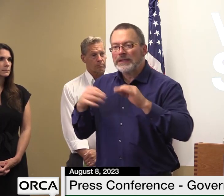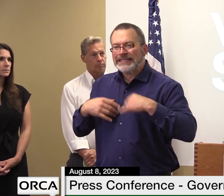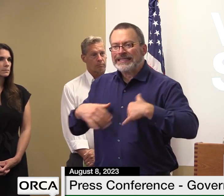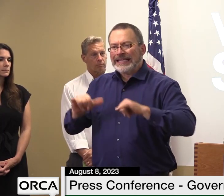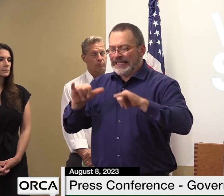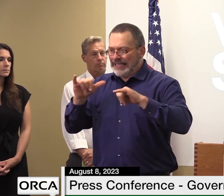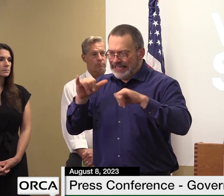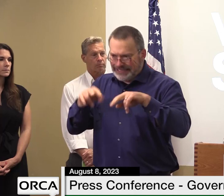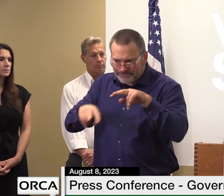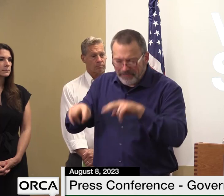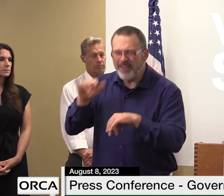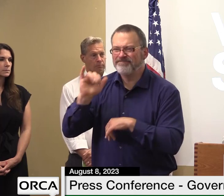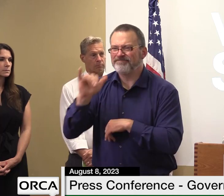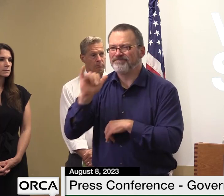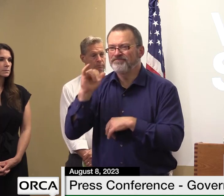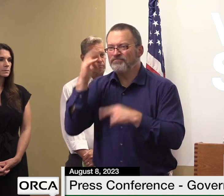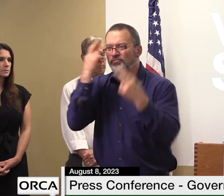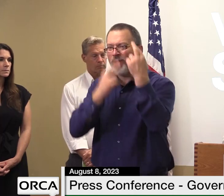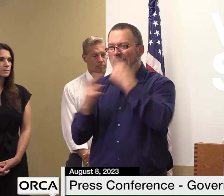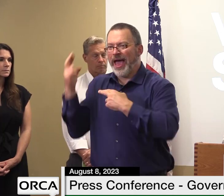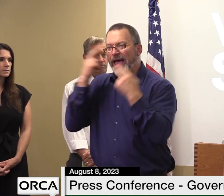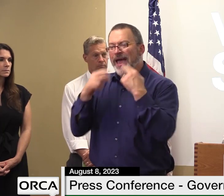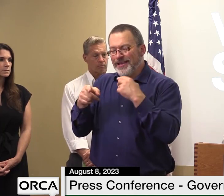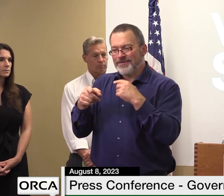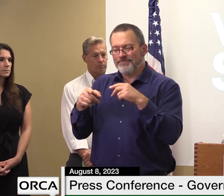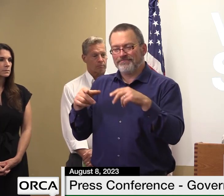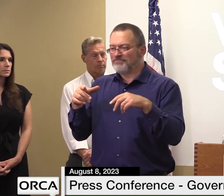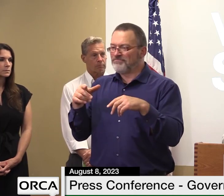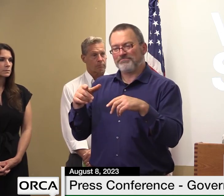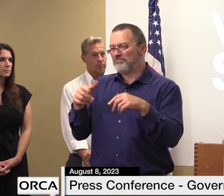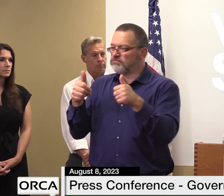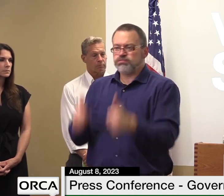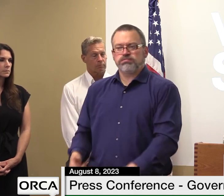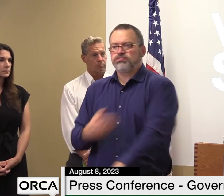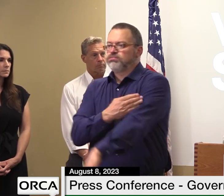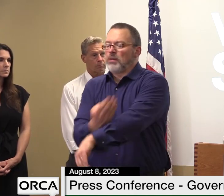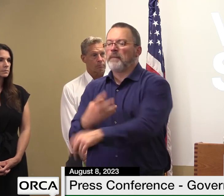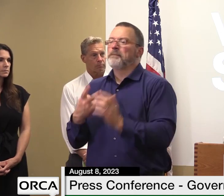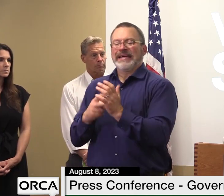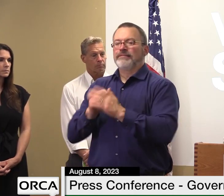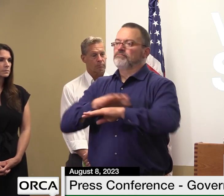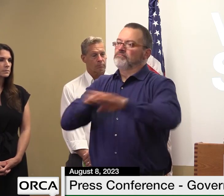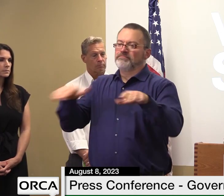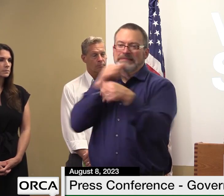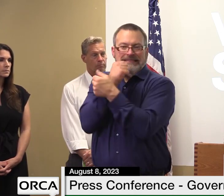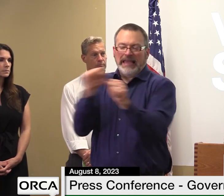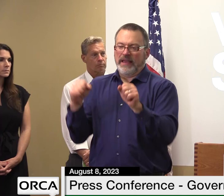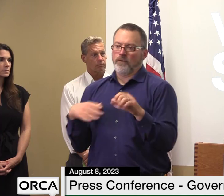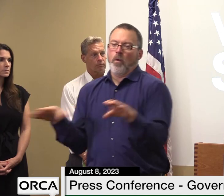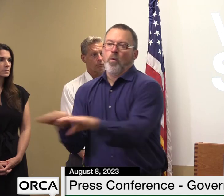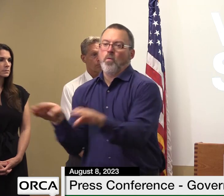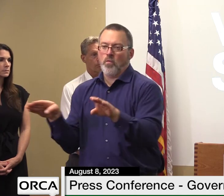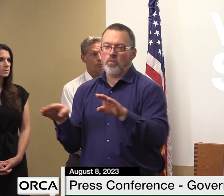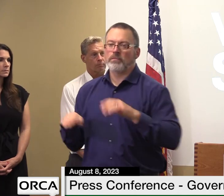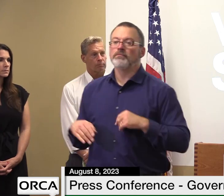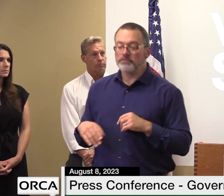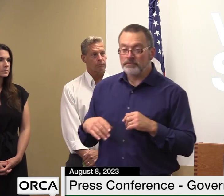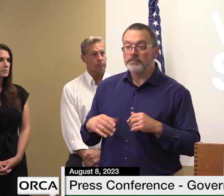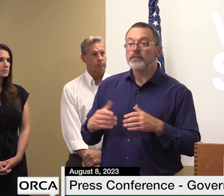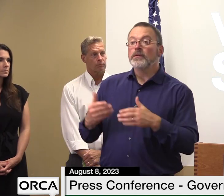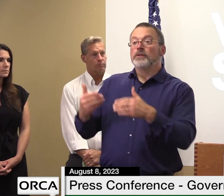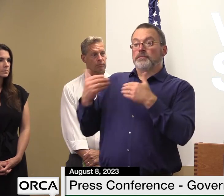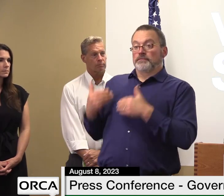thought so it's a full closure at this time since the beginning of the storm 143